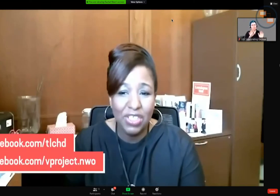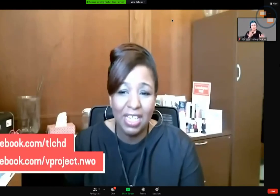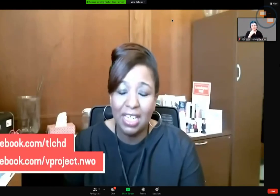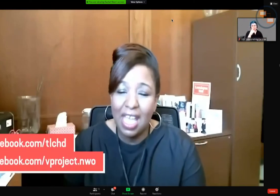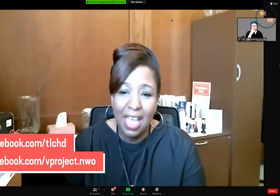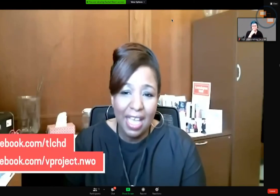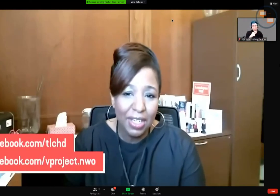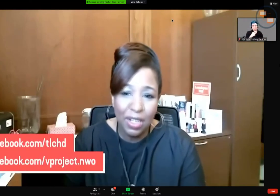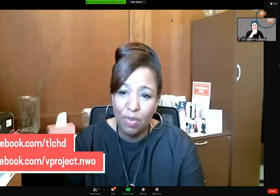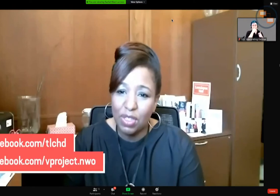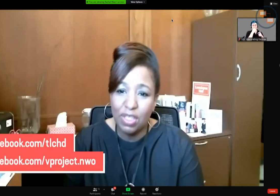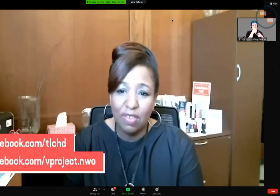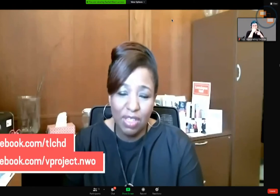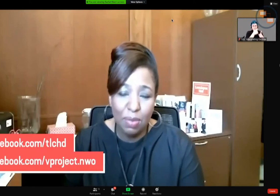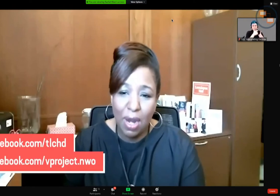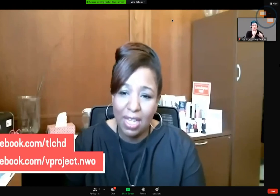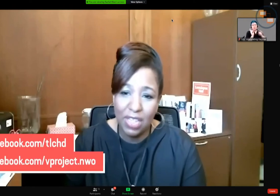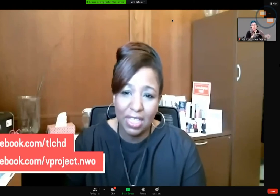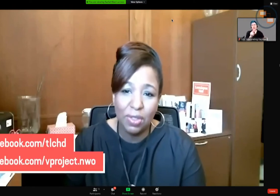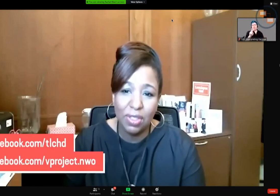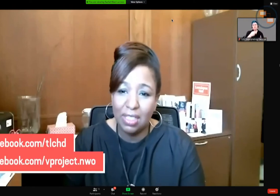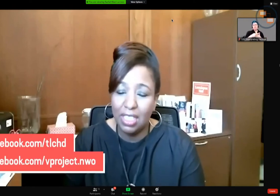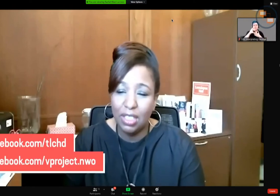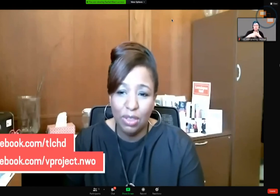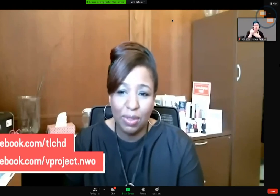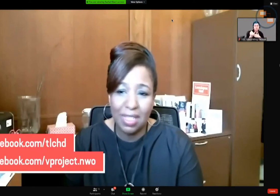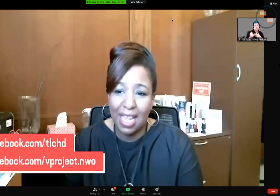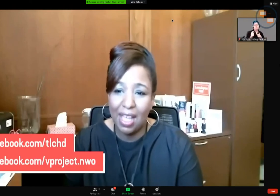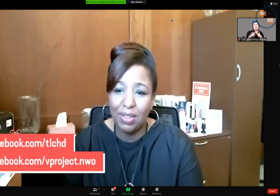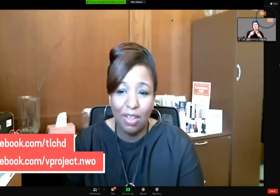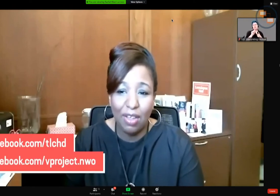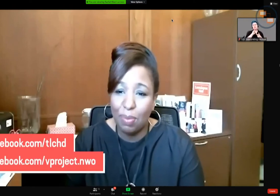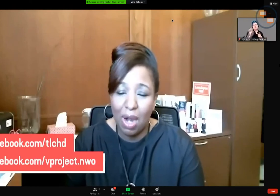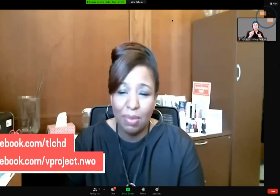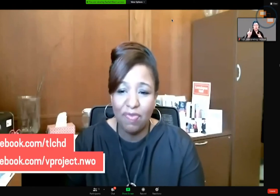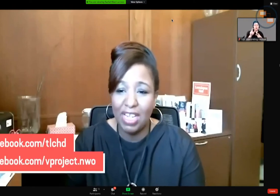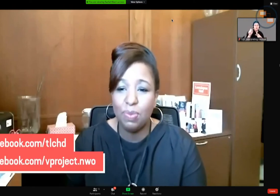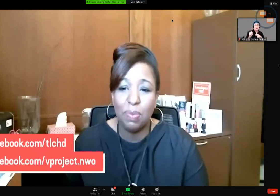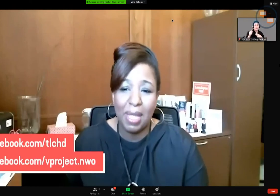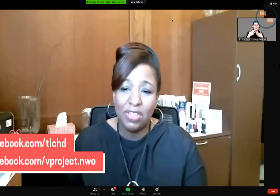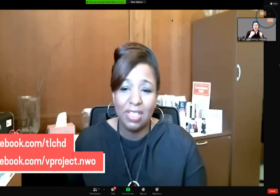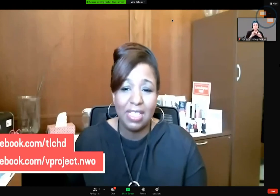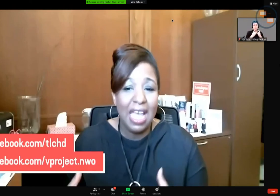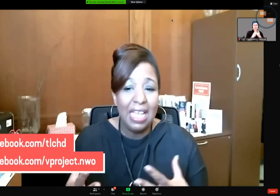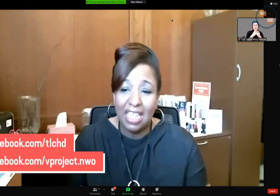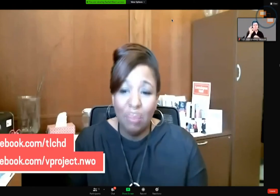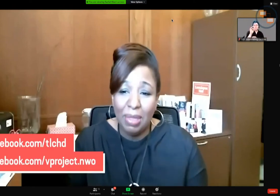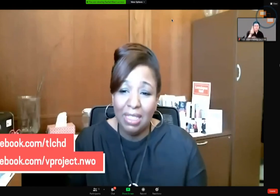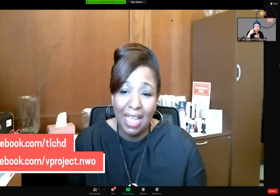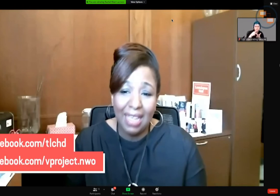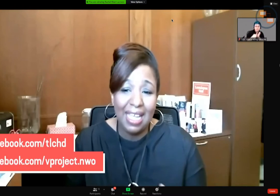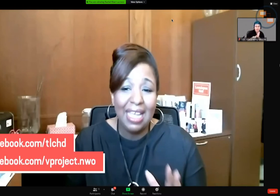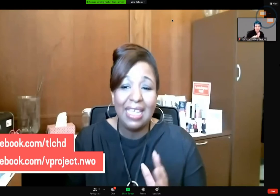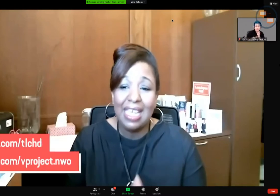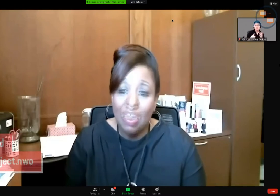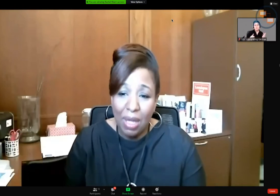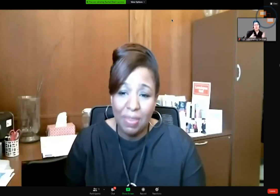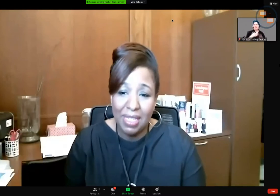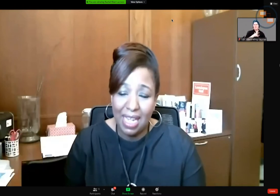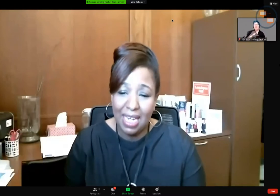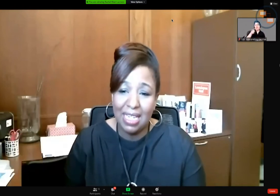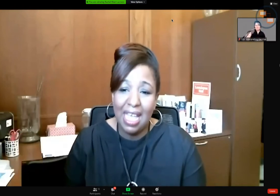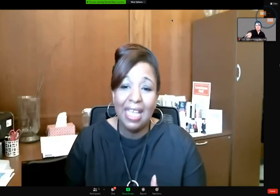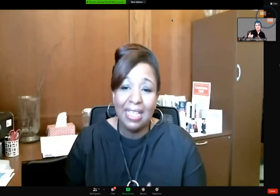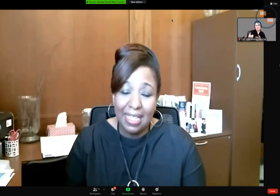if you're watching, head on over to the V Project or the Toledo Lucas County Health Department's Facebook pages, give them a like, keep